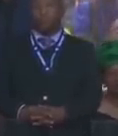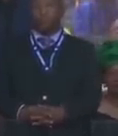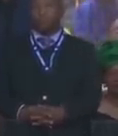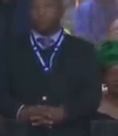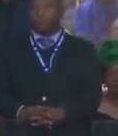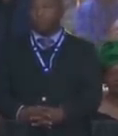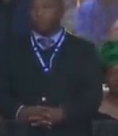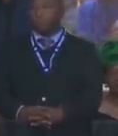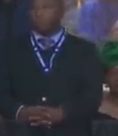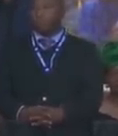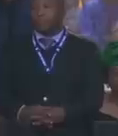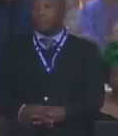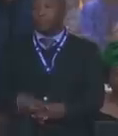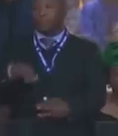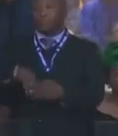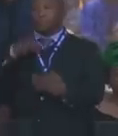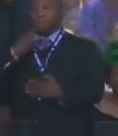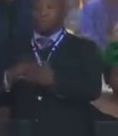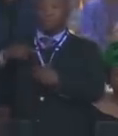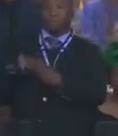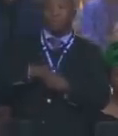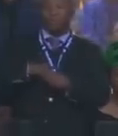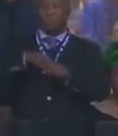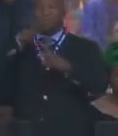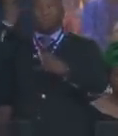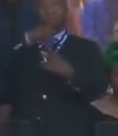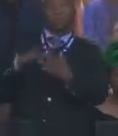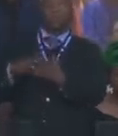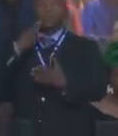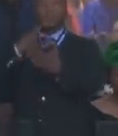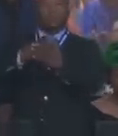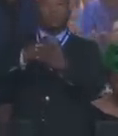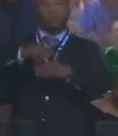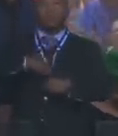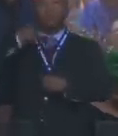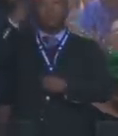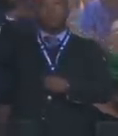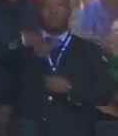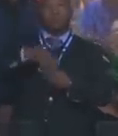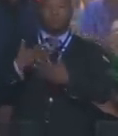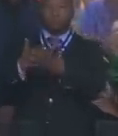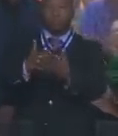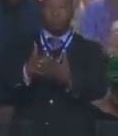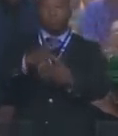The last walk. Struck by lightning bolts in the dead of night. Dazed and disorientated.